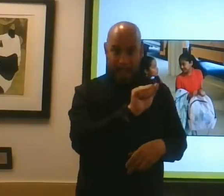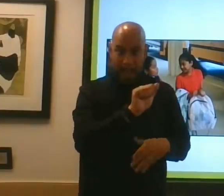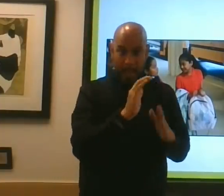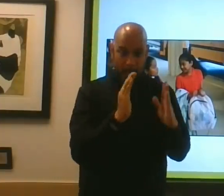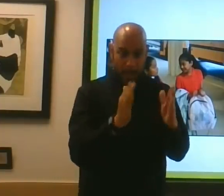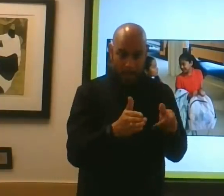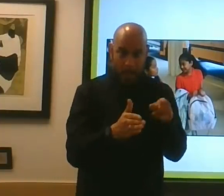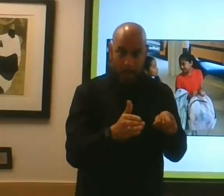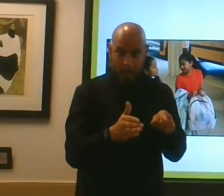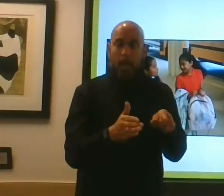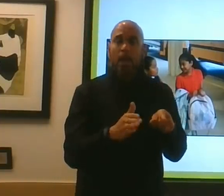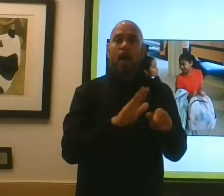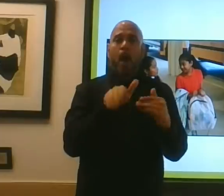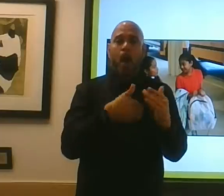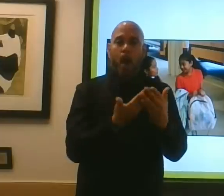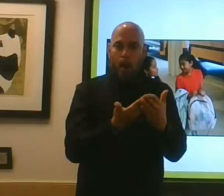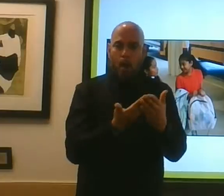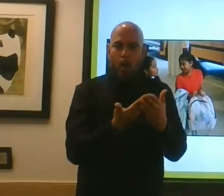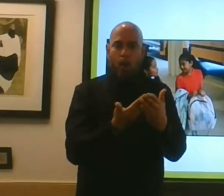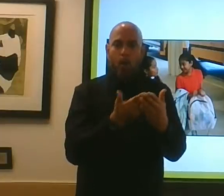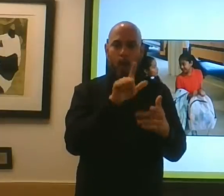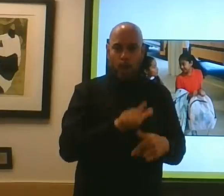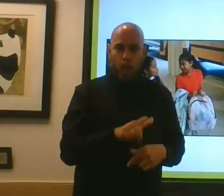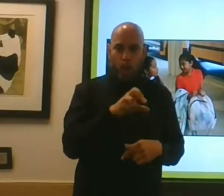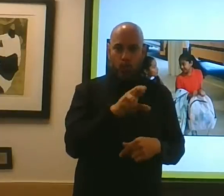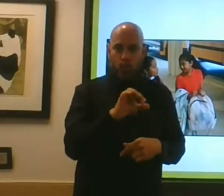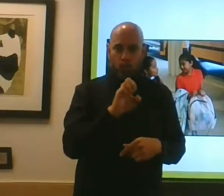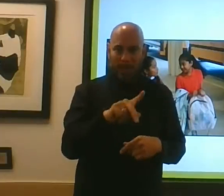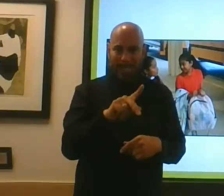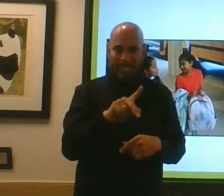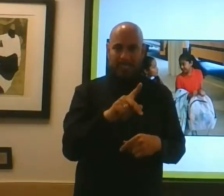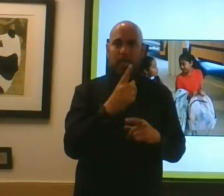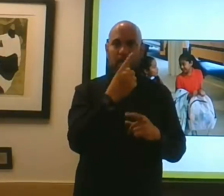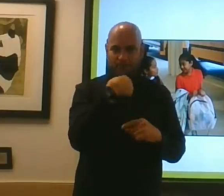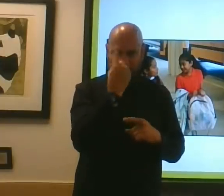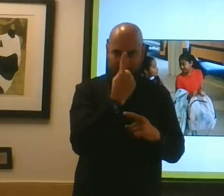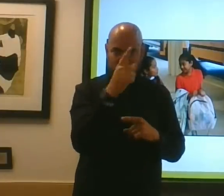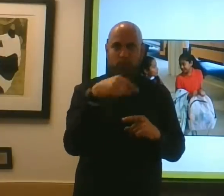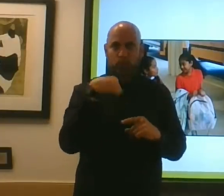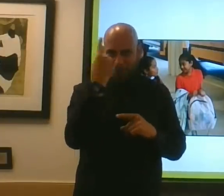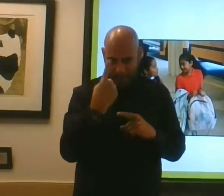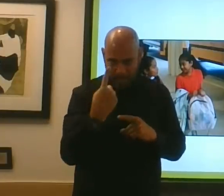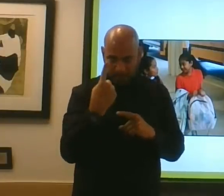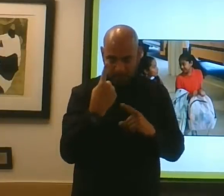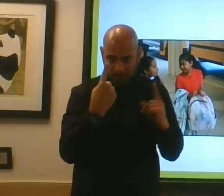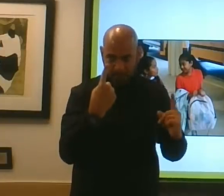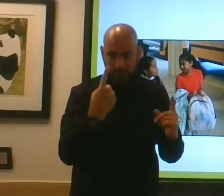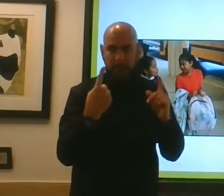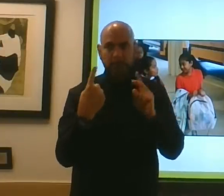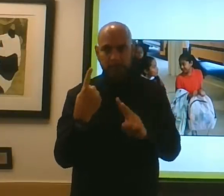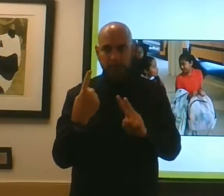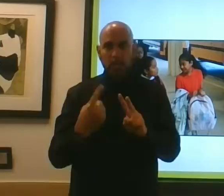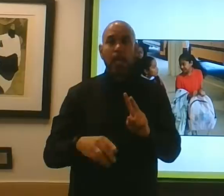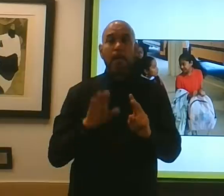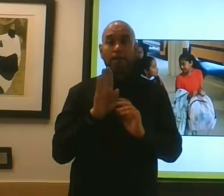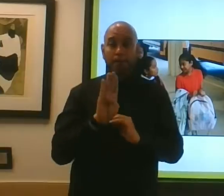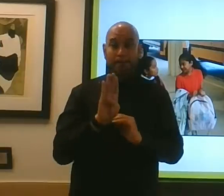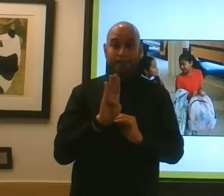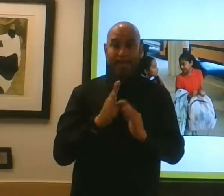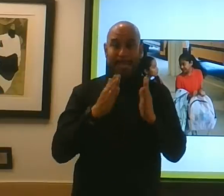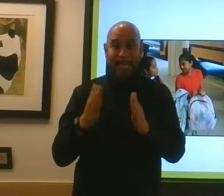risk, all virtual. Option C, in the middle, moderate risk, blended, face-to-face and virtual.